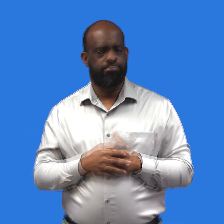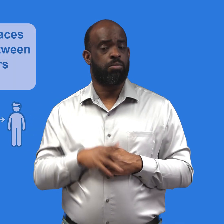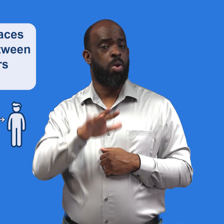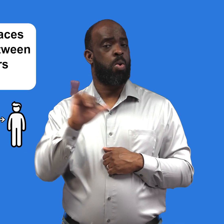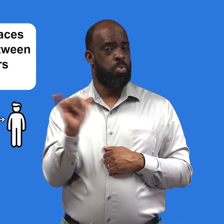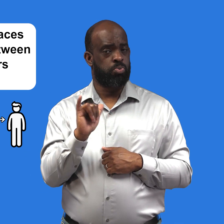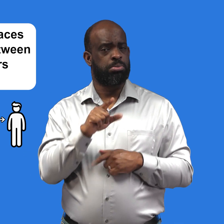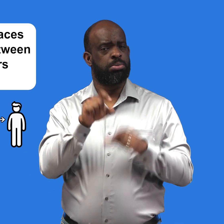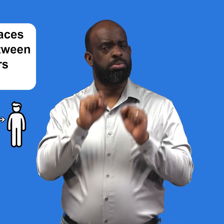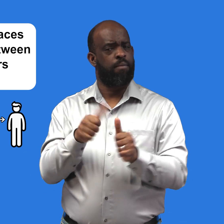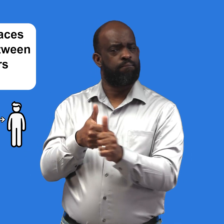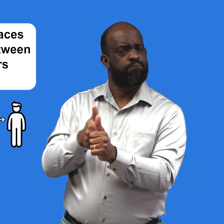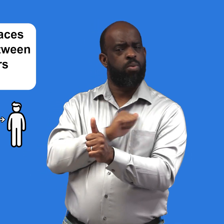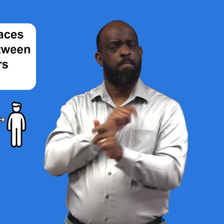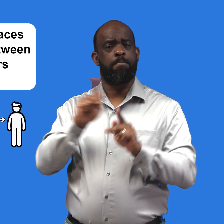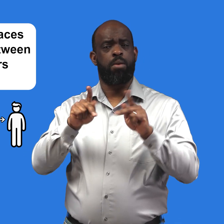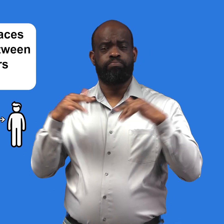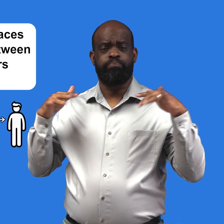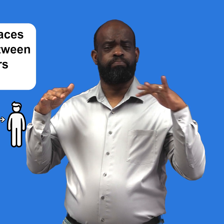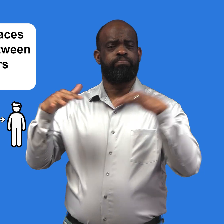You can also avoid crowded places.